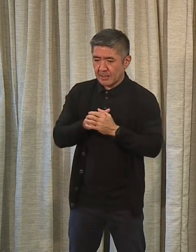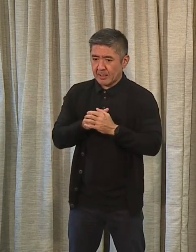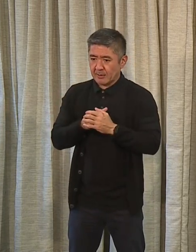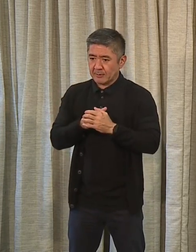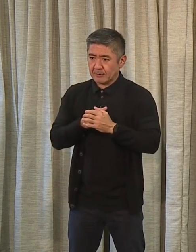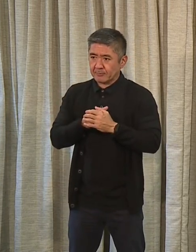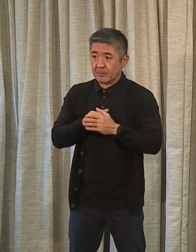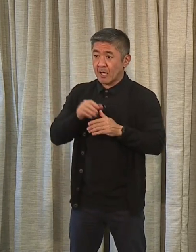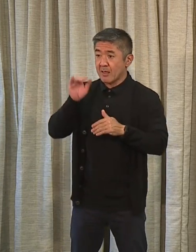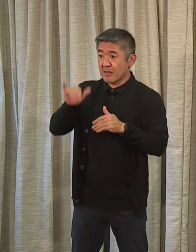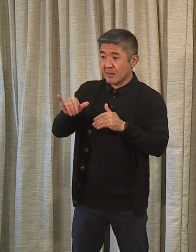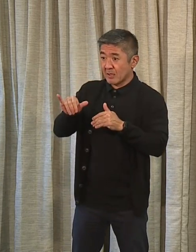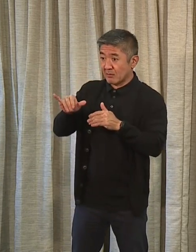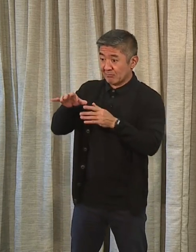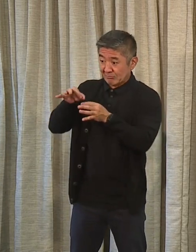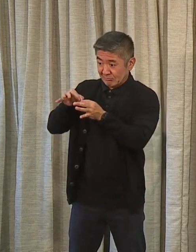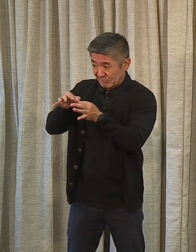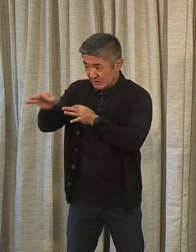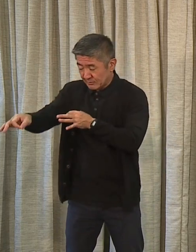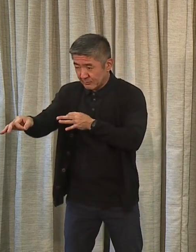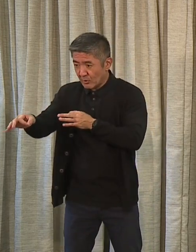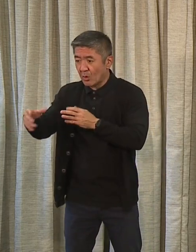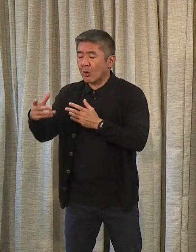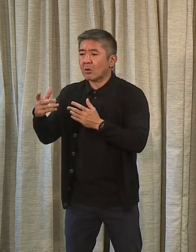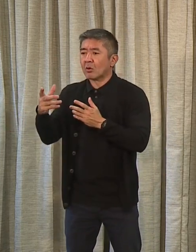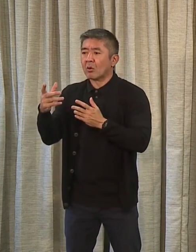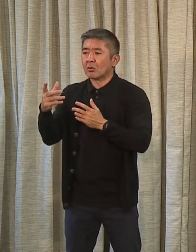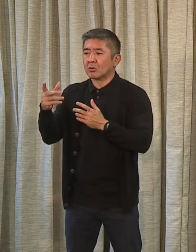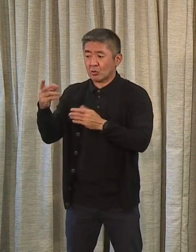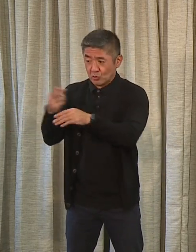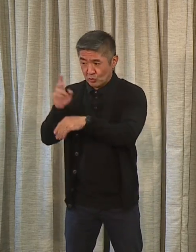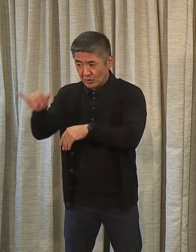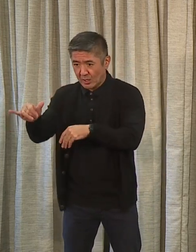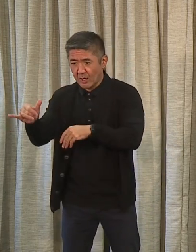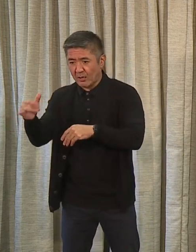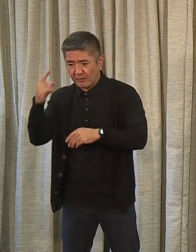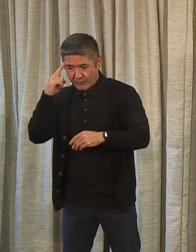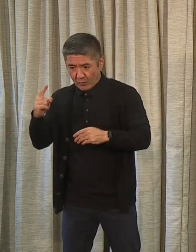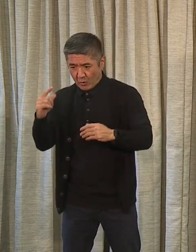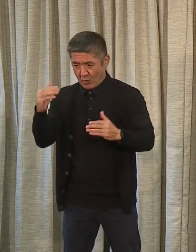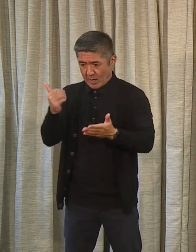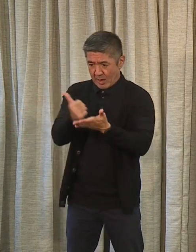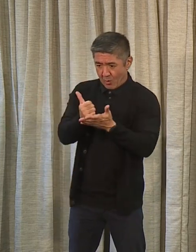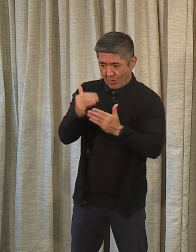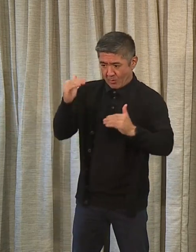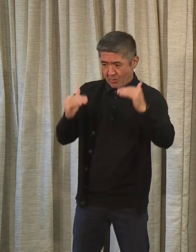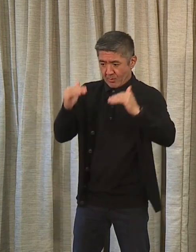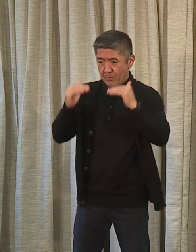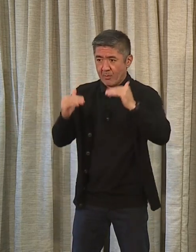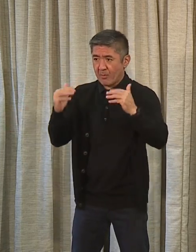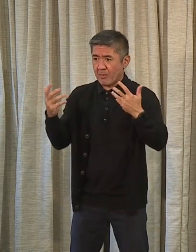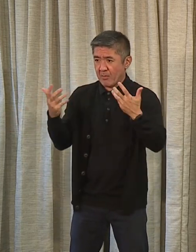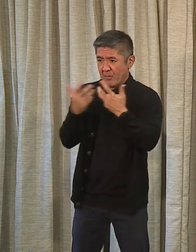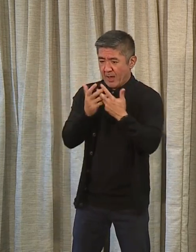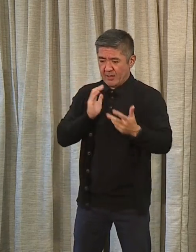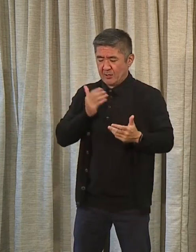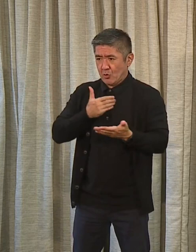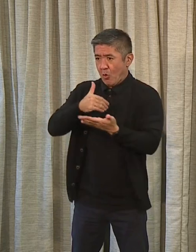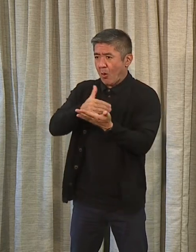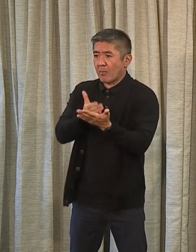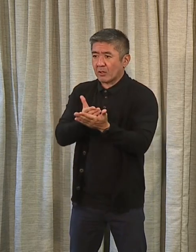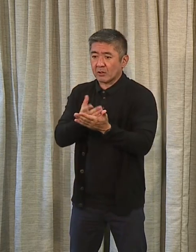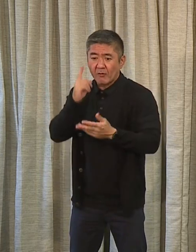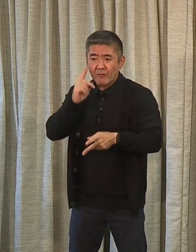deferrals there to apply and balance our budget such that we can maintain current